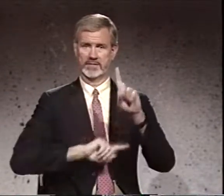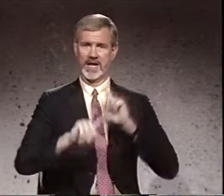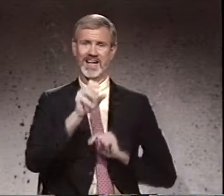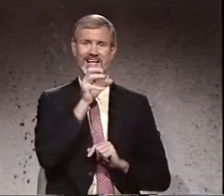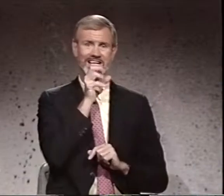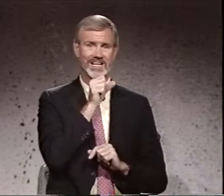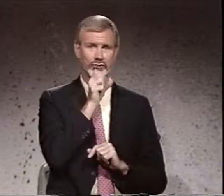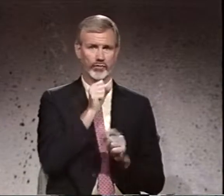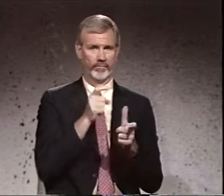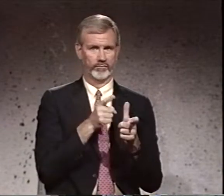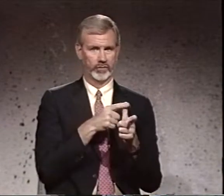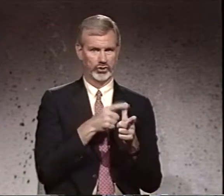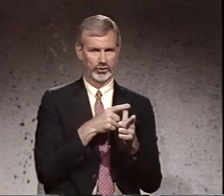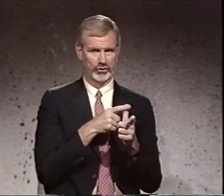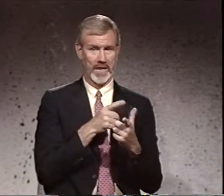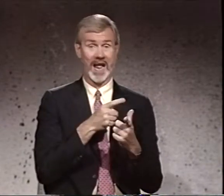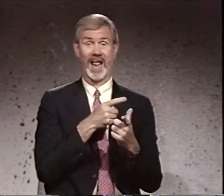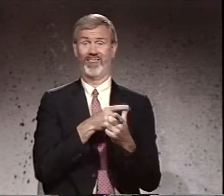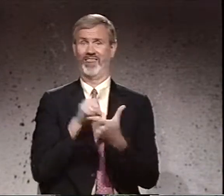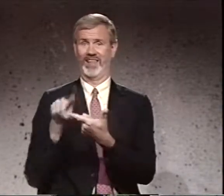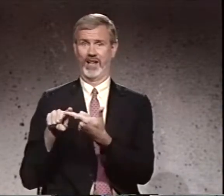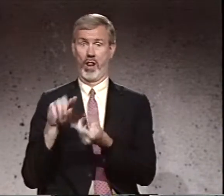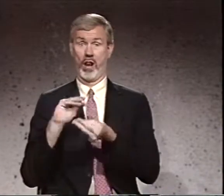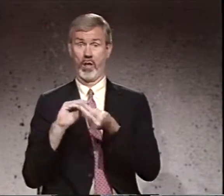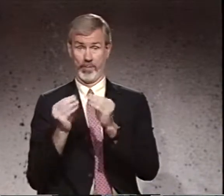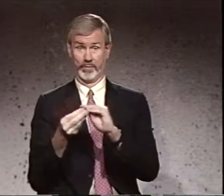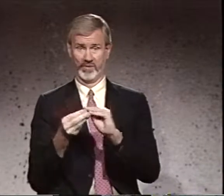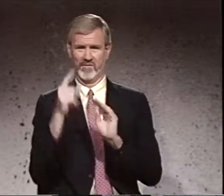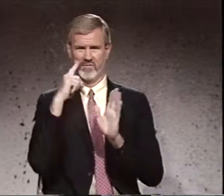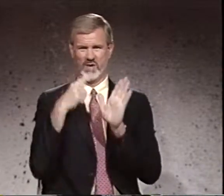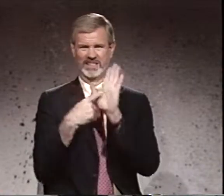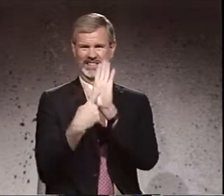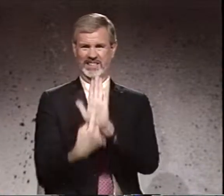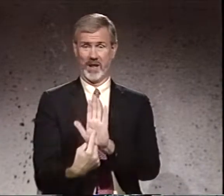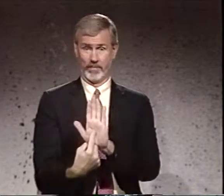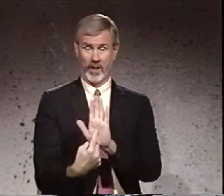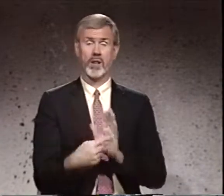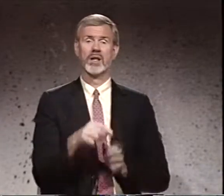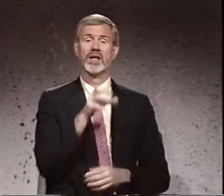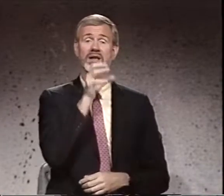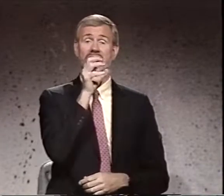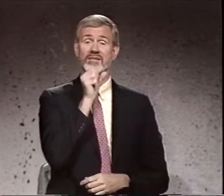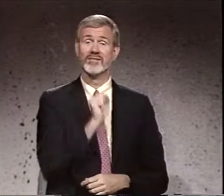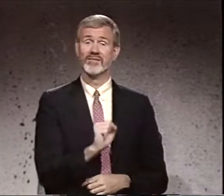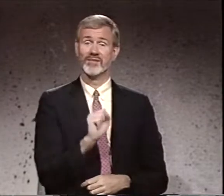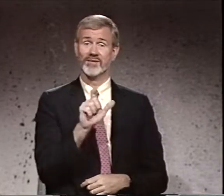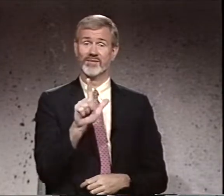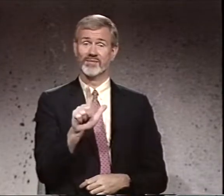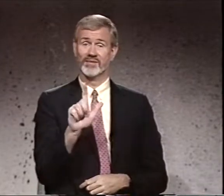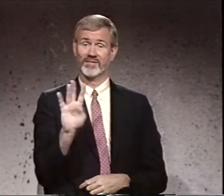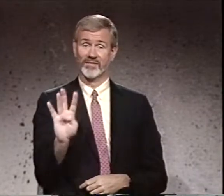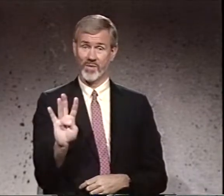forming the sign for age first and then the numeral. For example, age 24